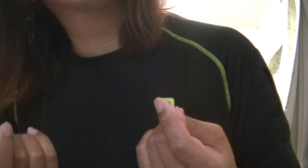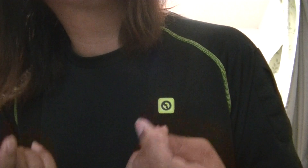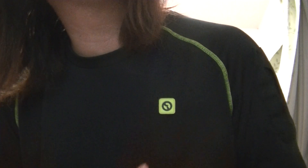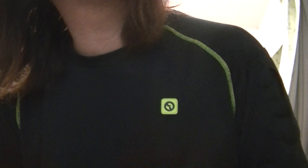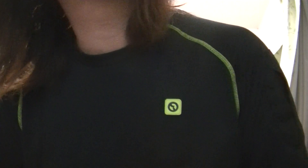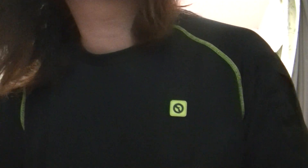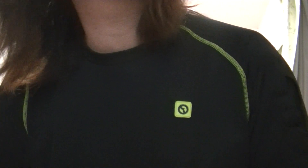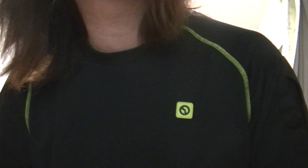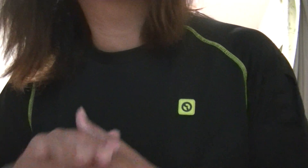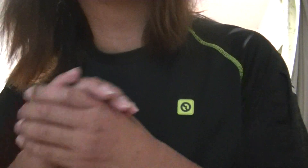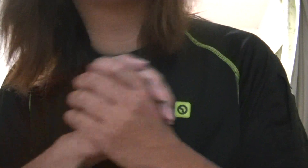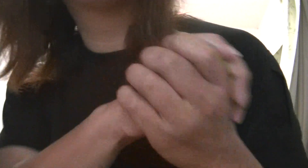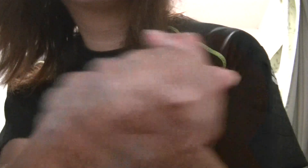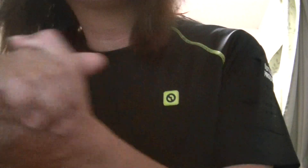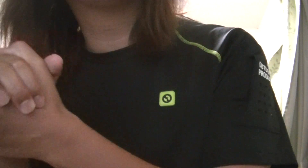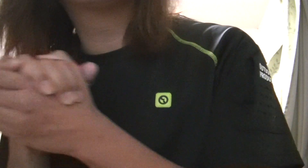We are the ones